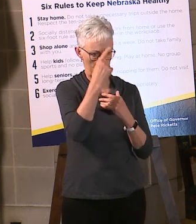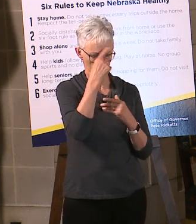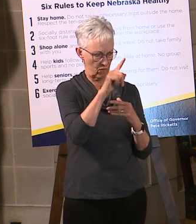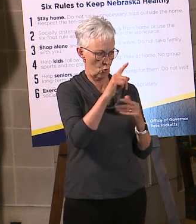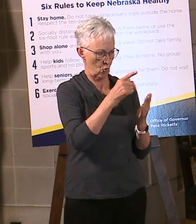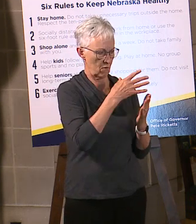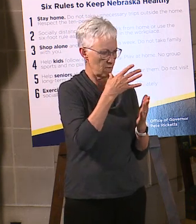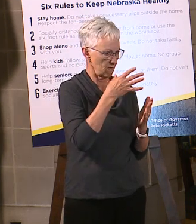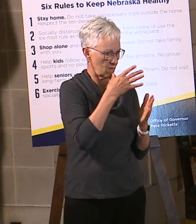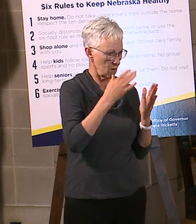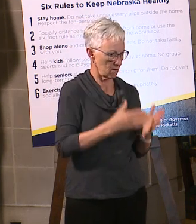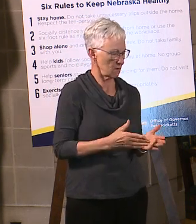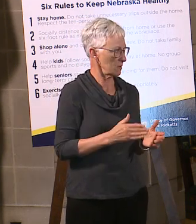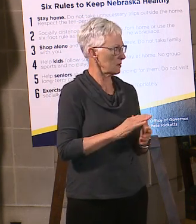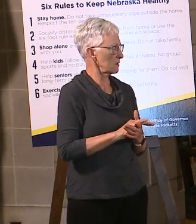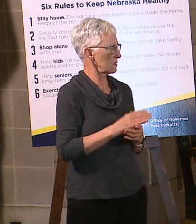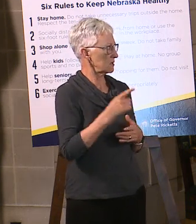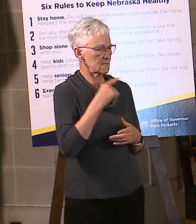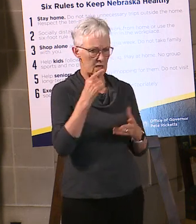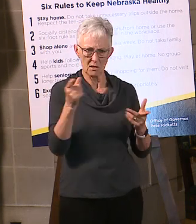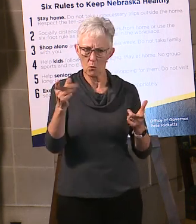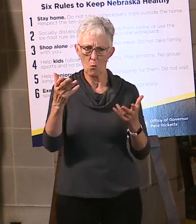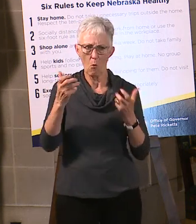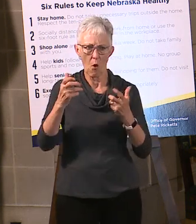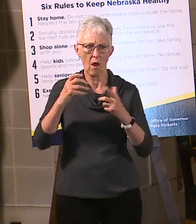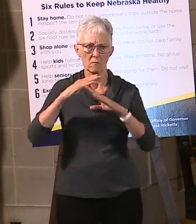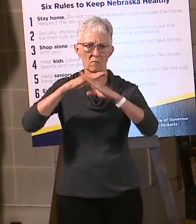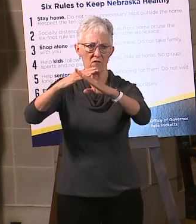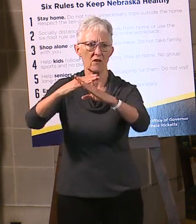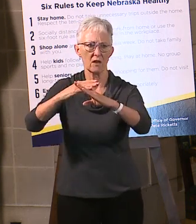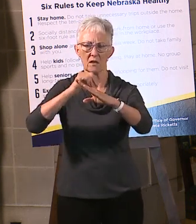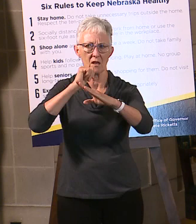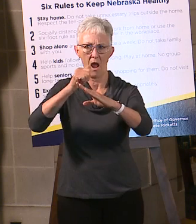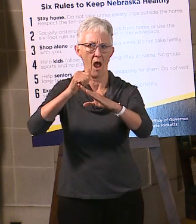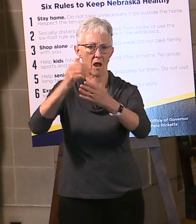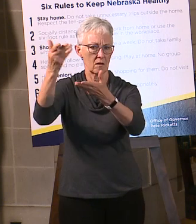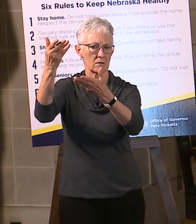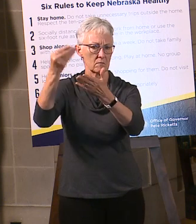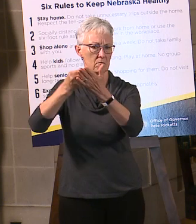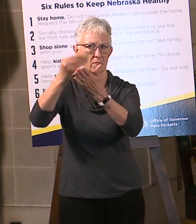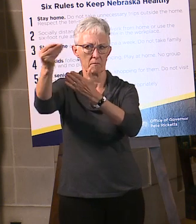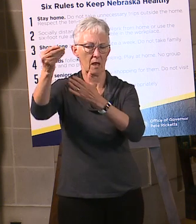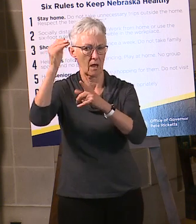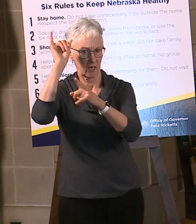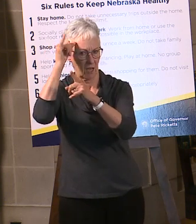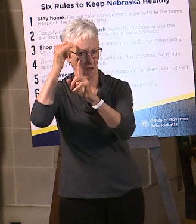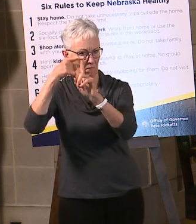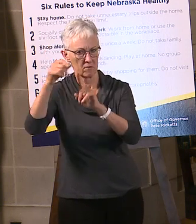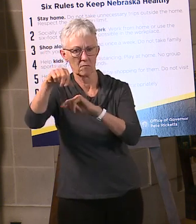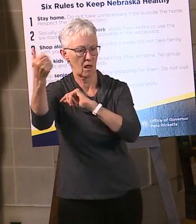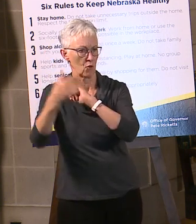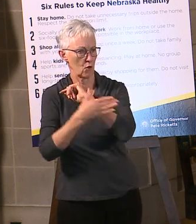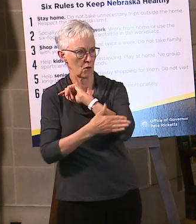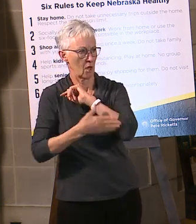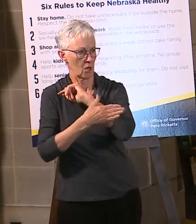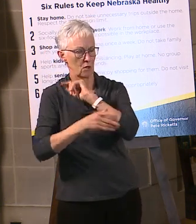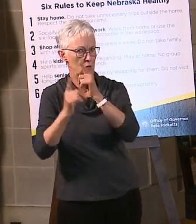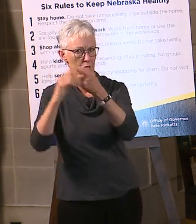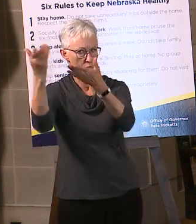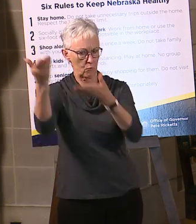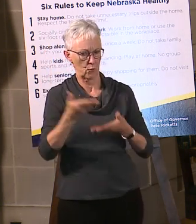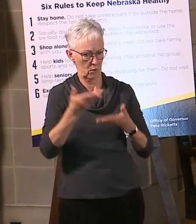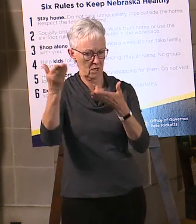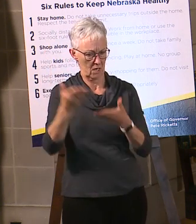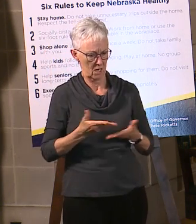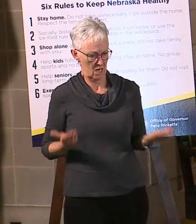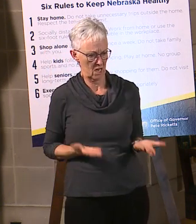ending importing cattle into the United States. And so, yeah, I would certainly ask the administration to be cautious about that because, again,